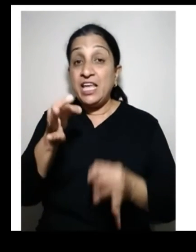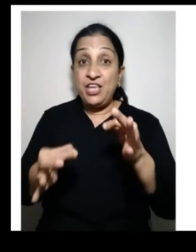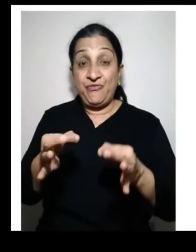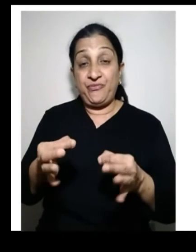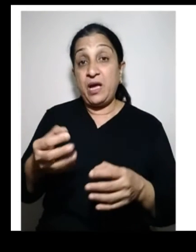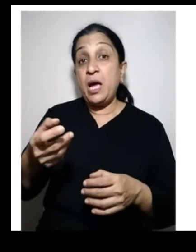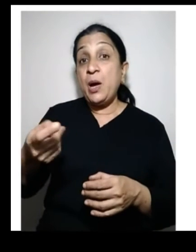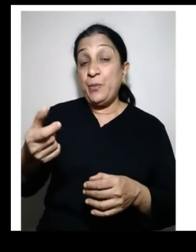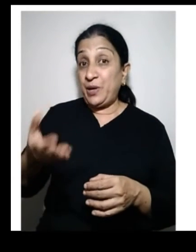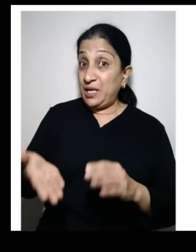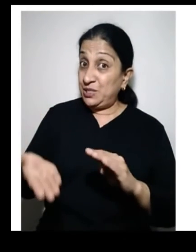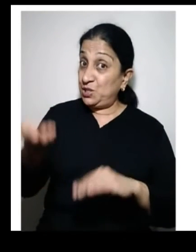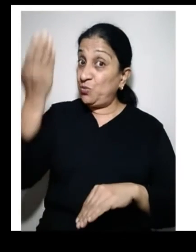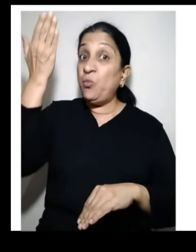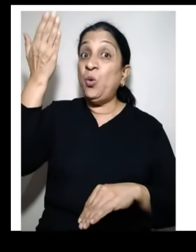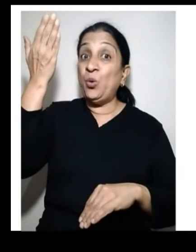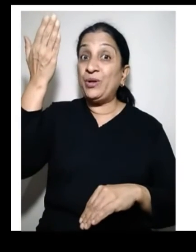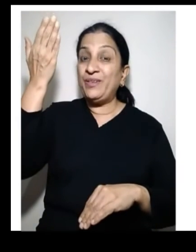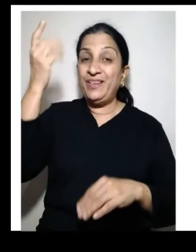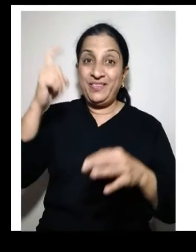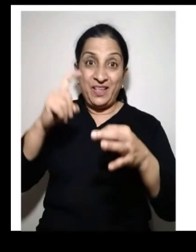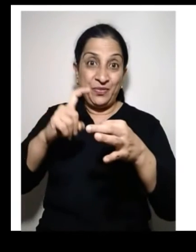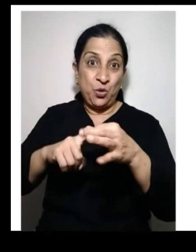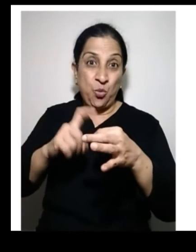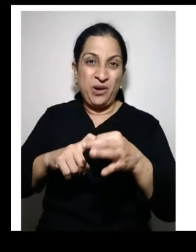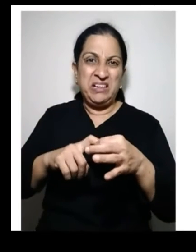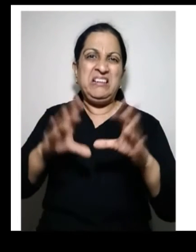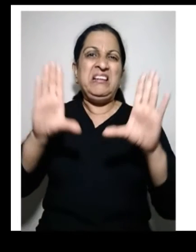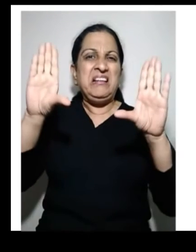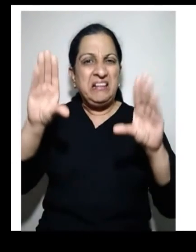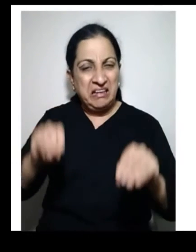increases. That is demand decreases, that price increases.